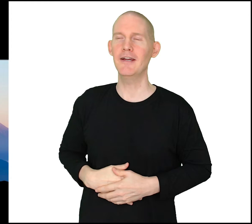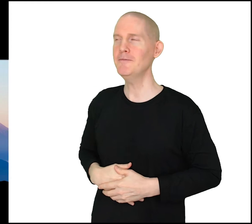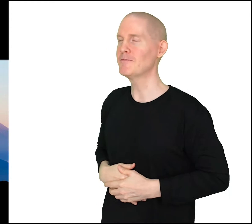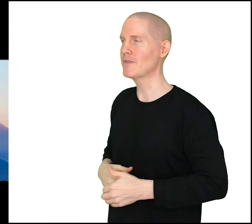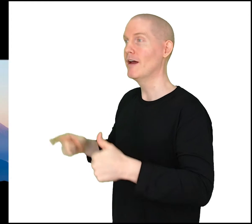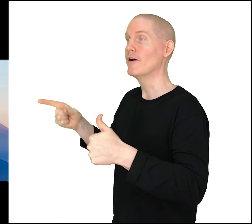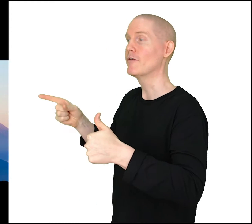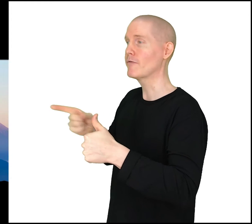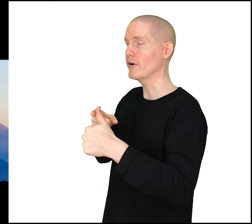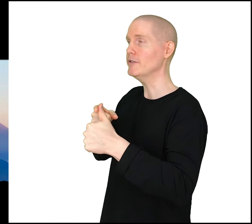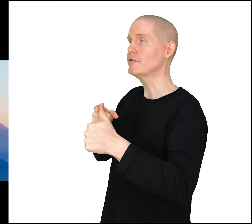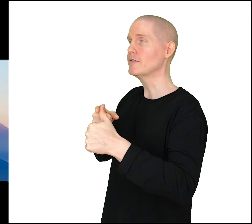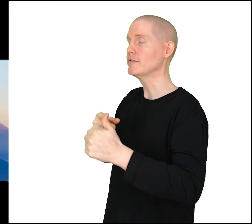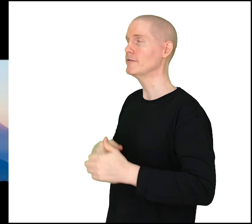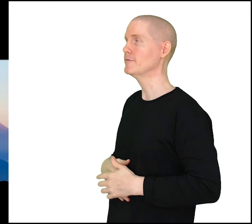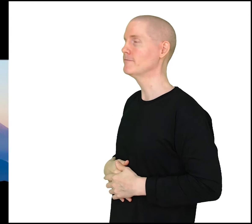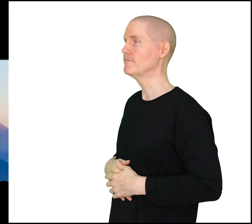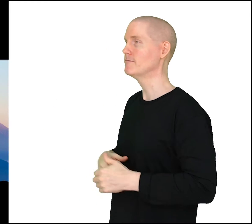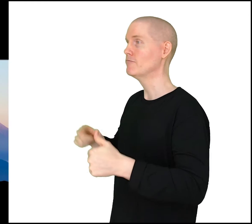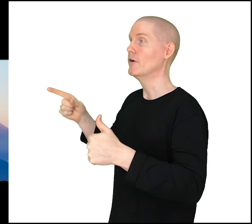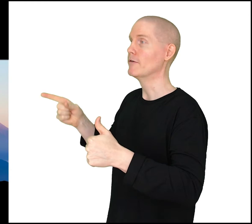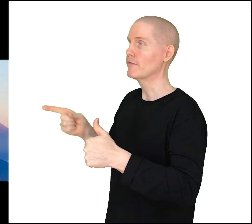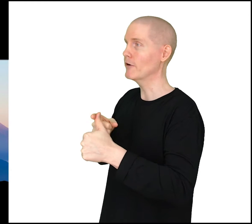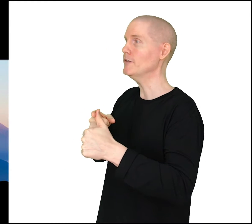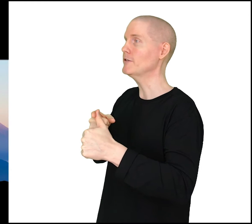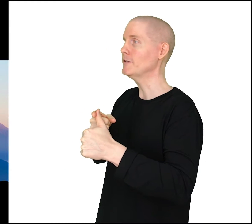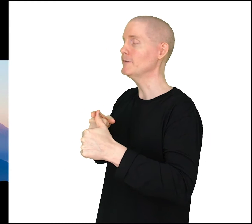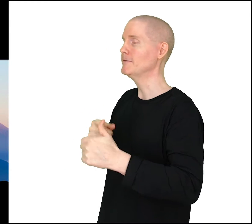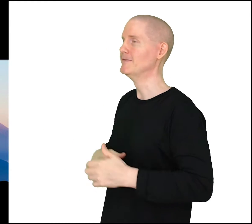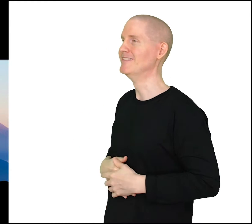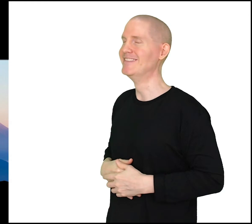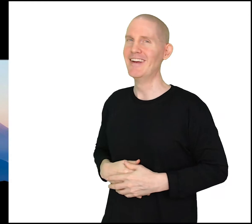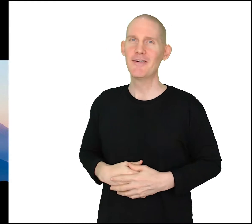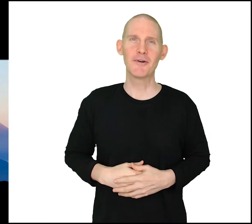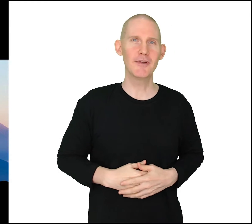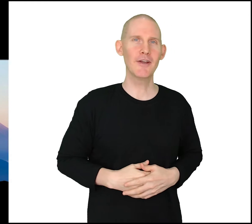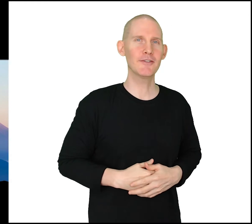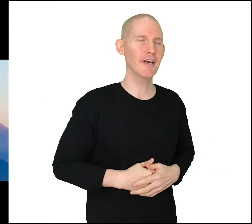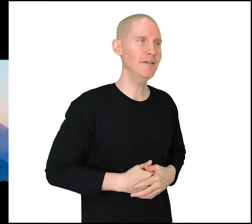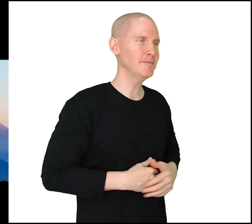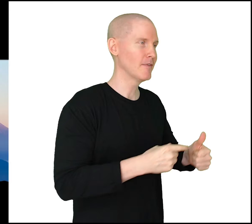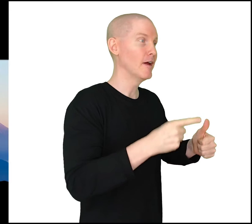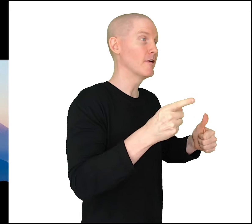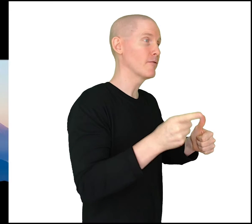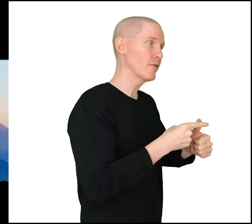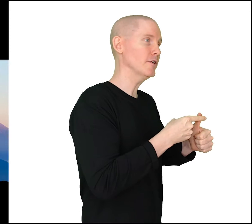first first from the other side first